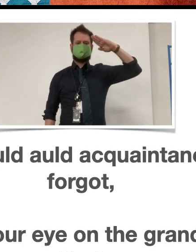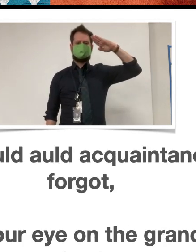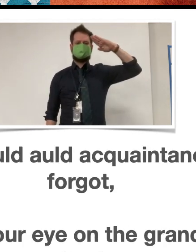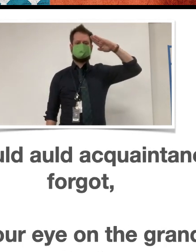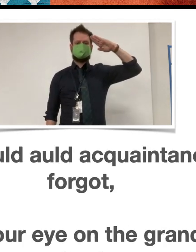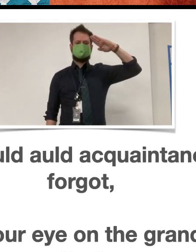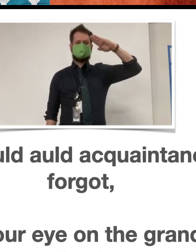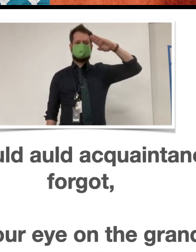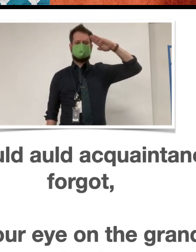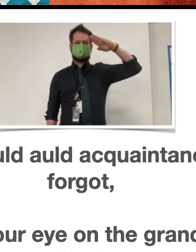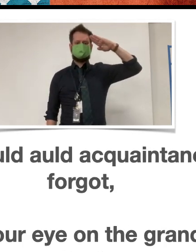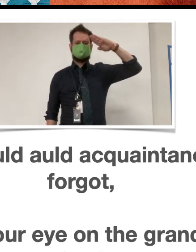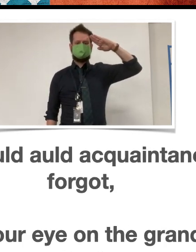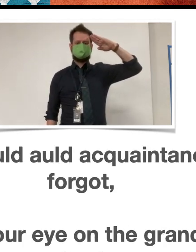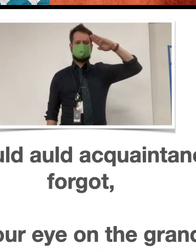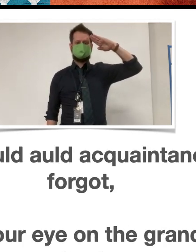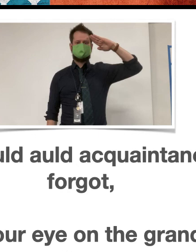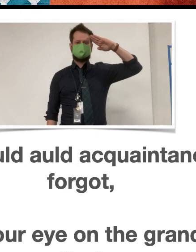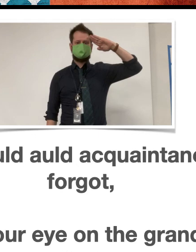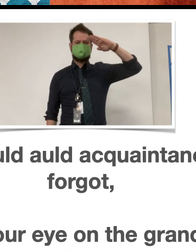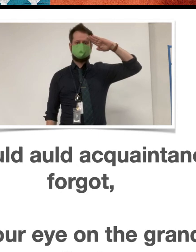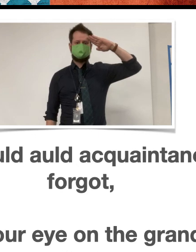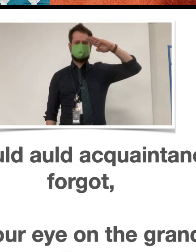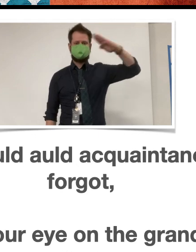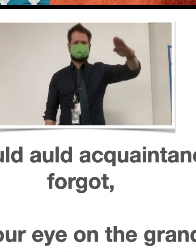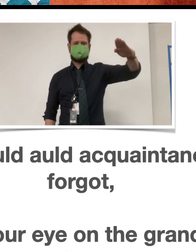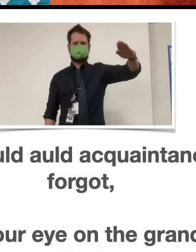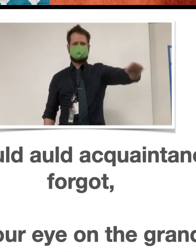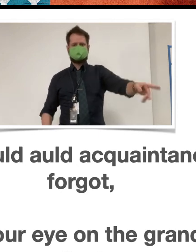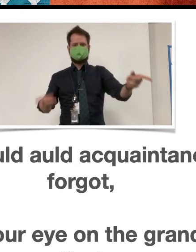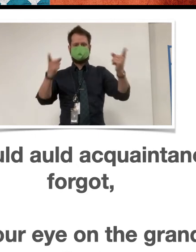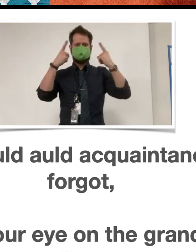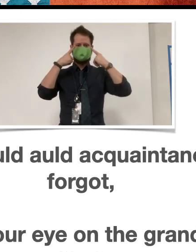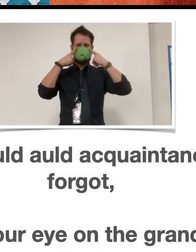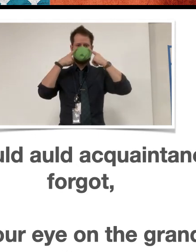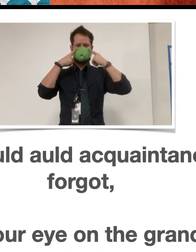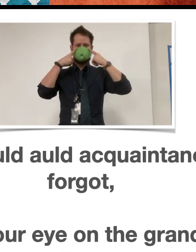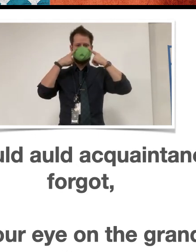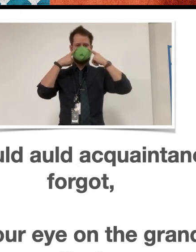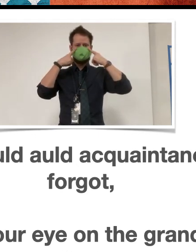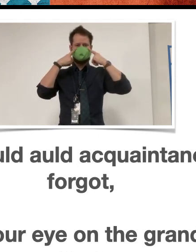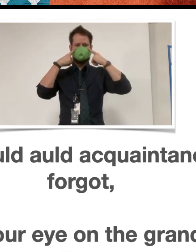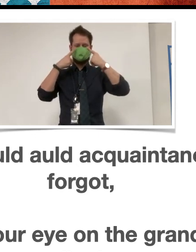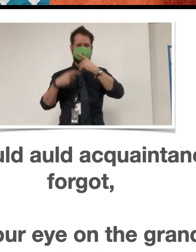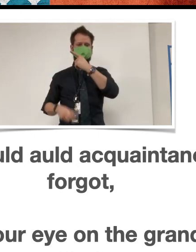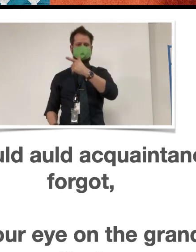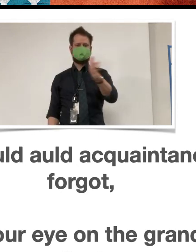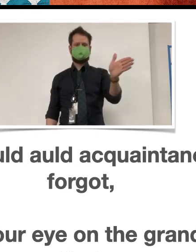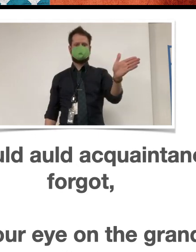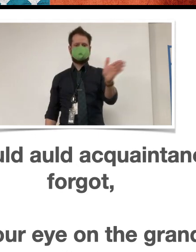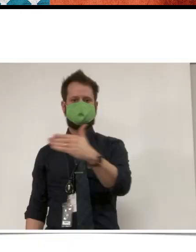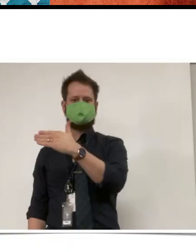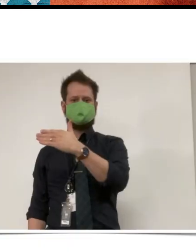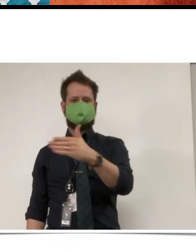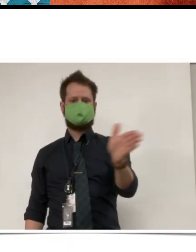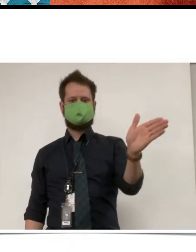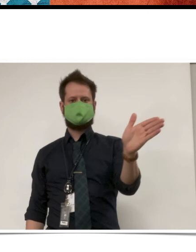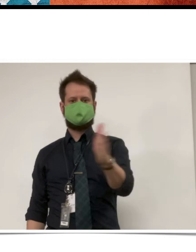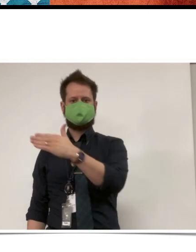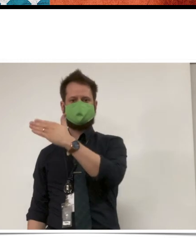But should all acquaintance be forgot, keep your eye on my grand old flag.